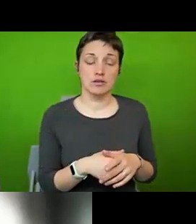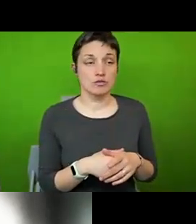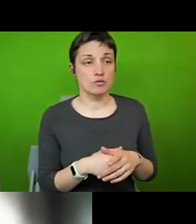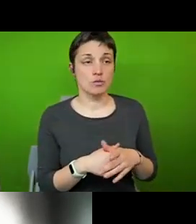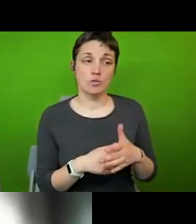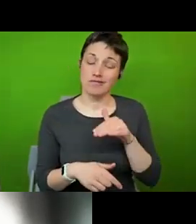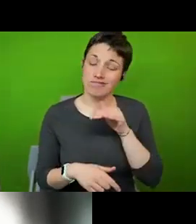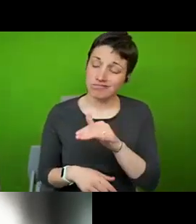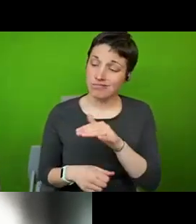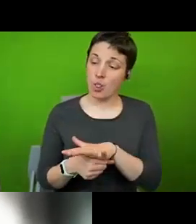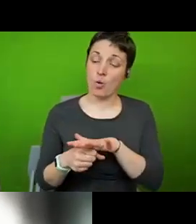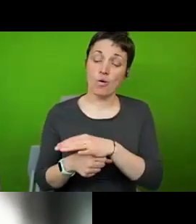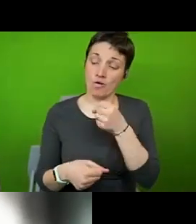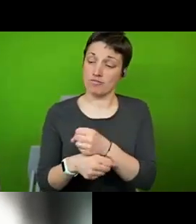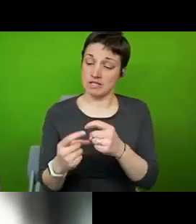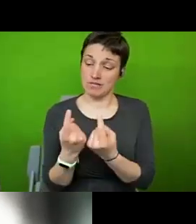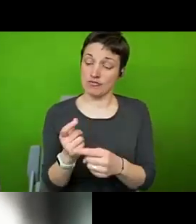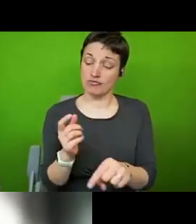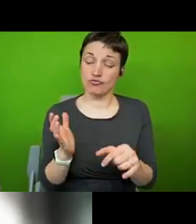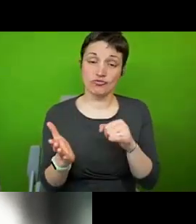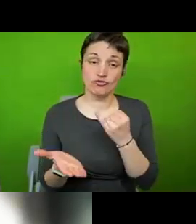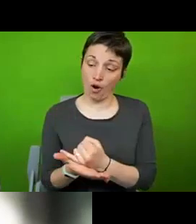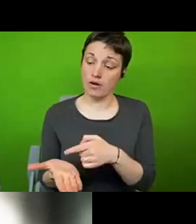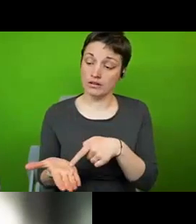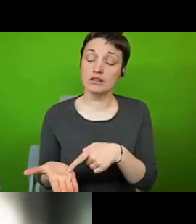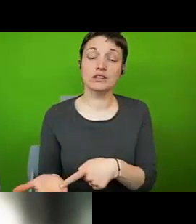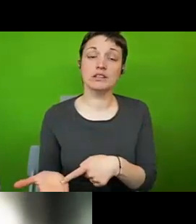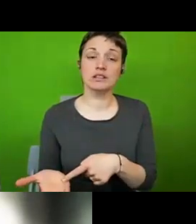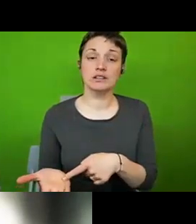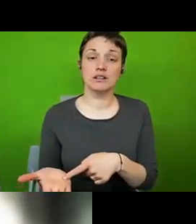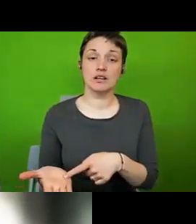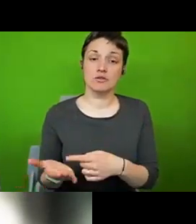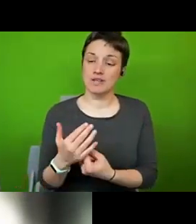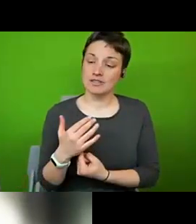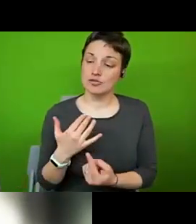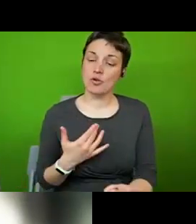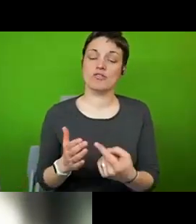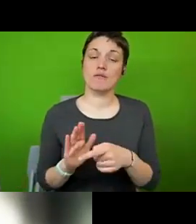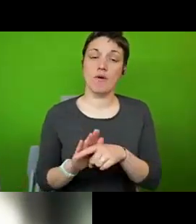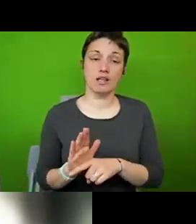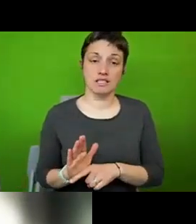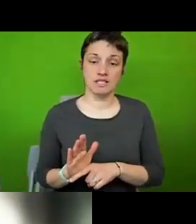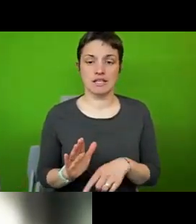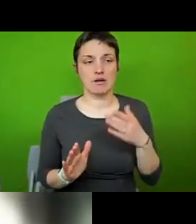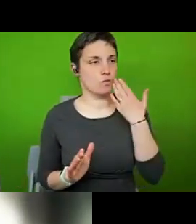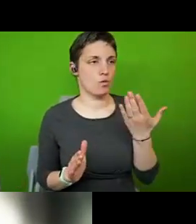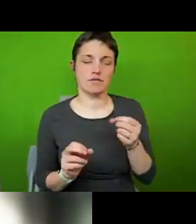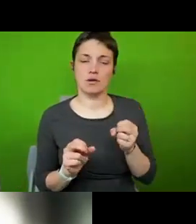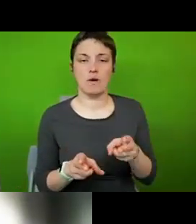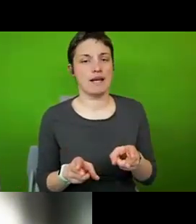government that something is fundamentally wrong with such exclusionary policies i do not know if there is any way to